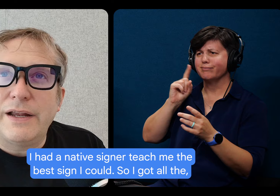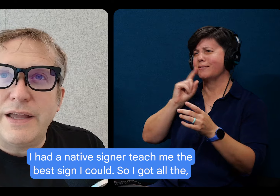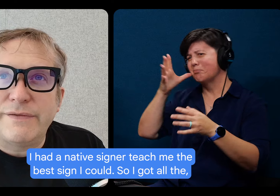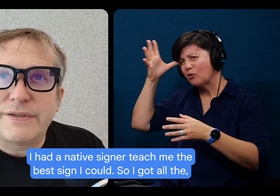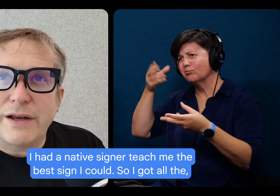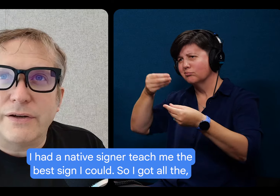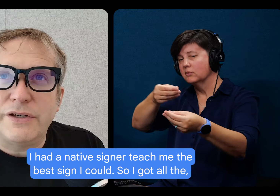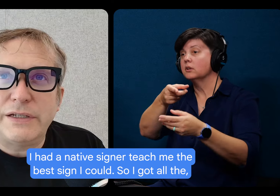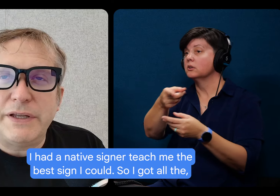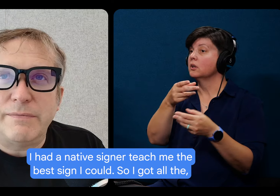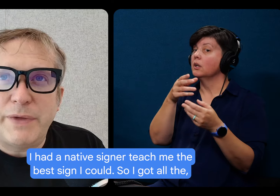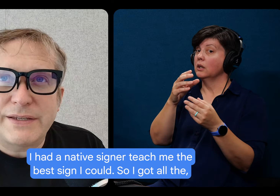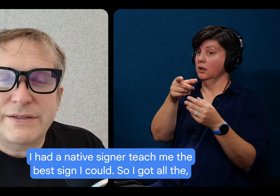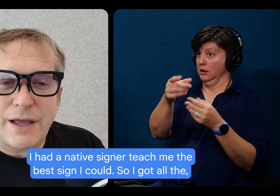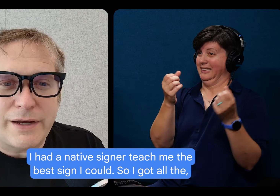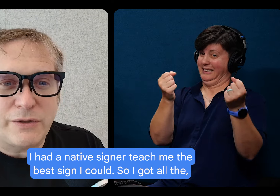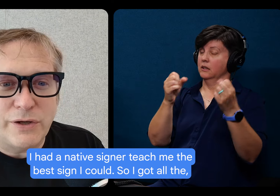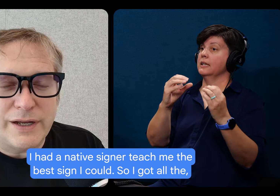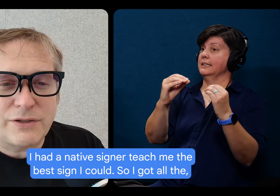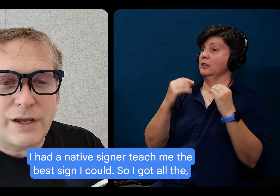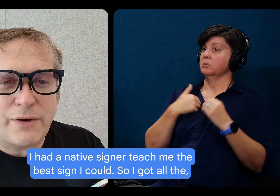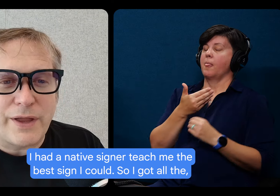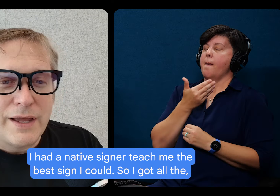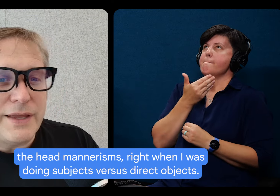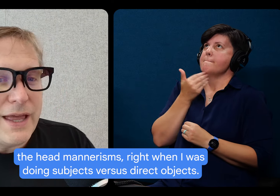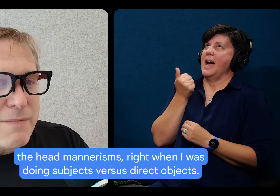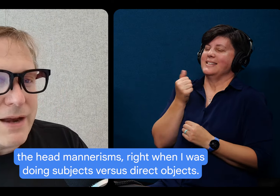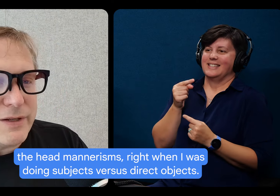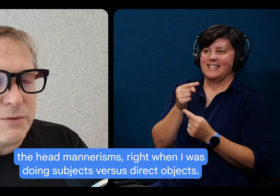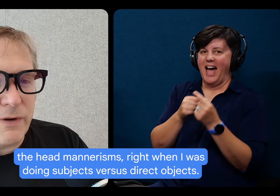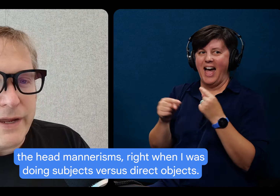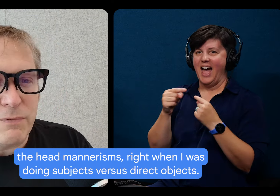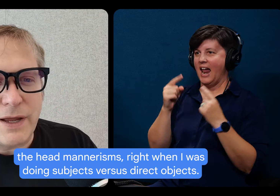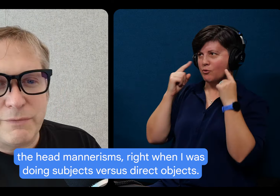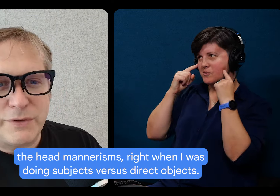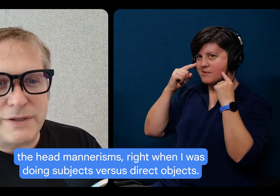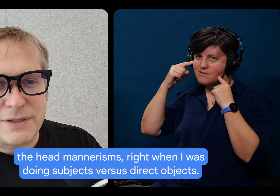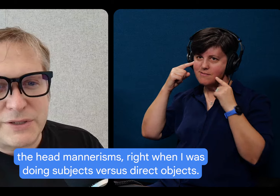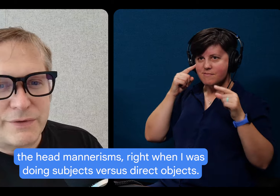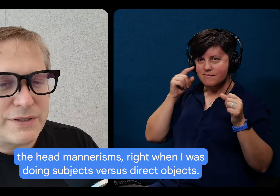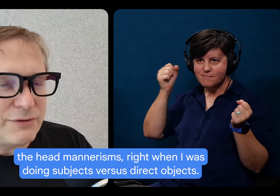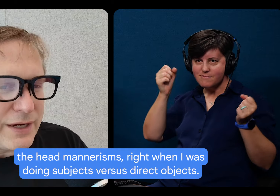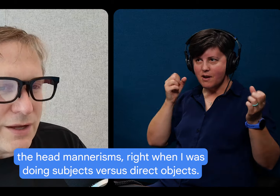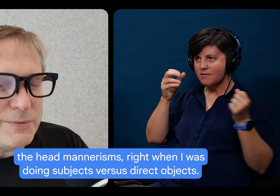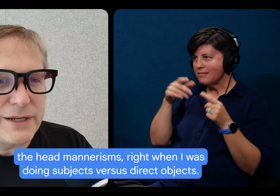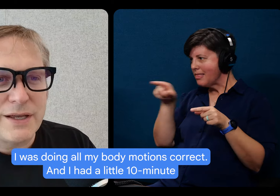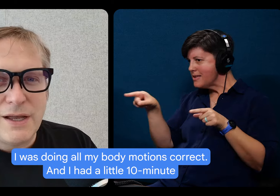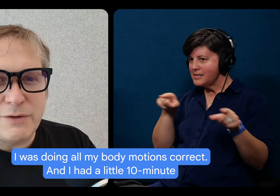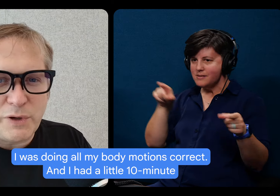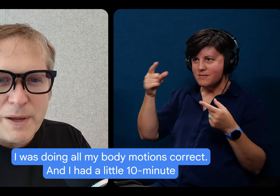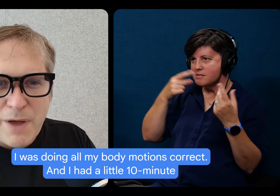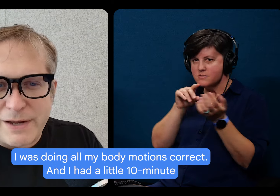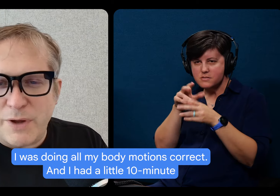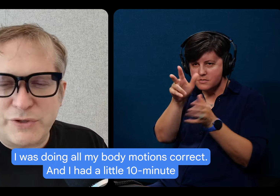I had a native signer teach me the best sign I could. I, so I got all the, the head mannerisms right when I was doing subjects versus direct objects.